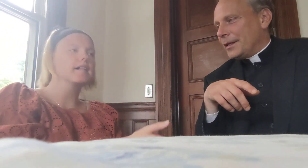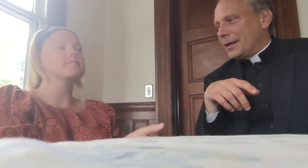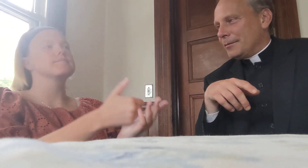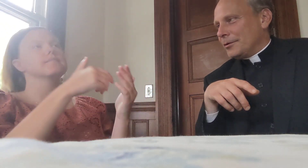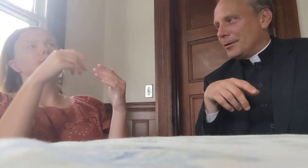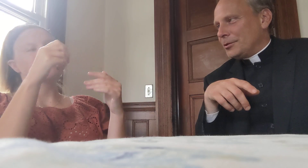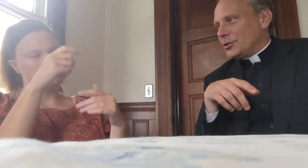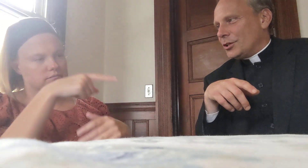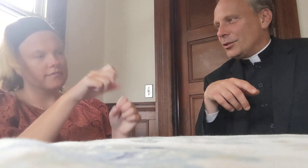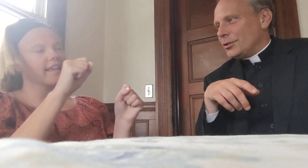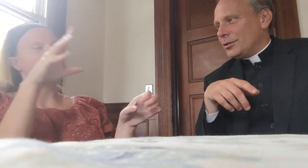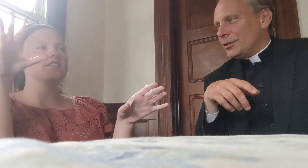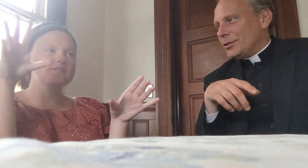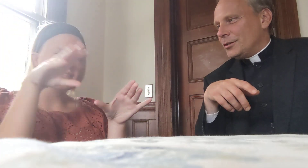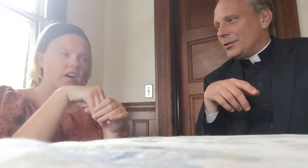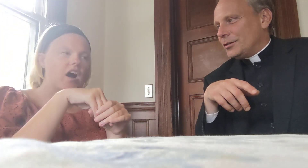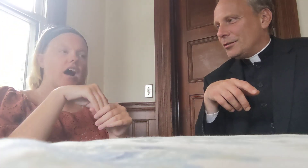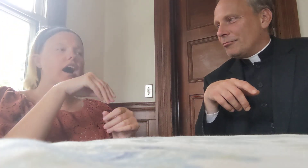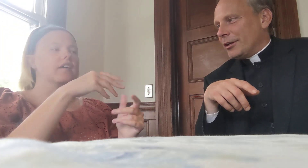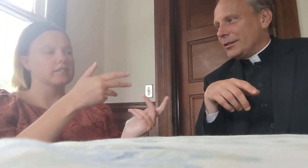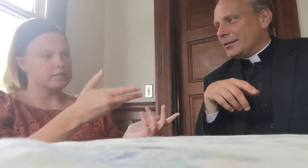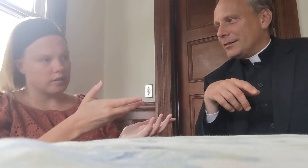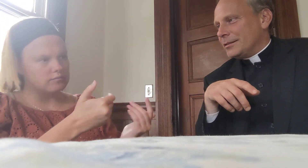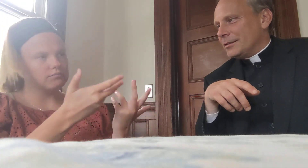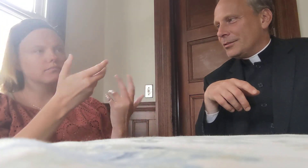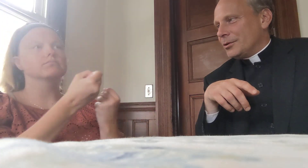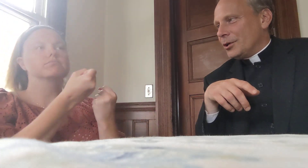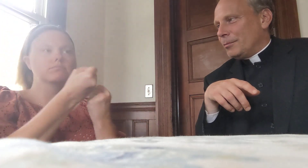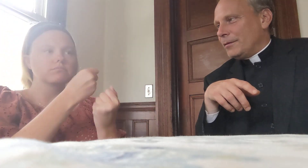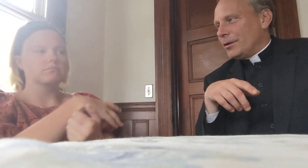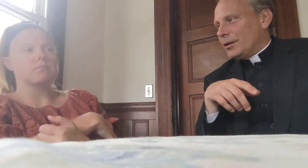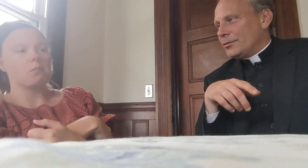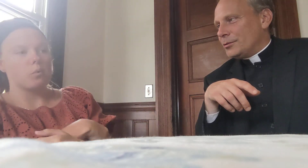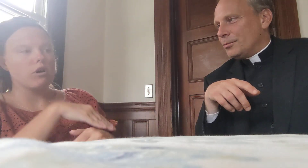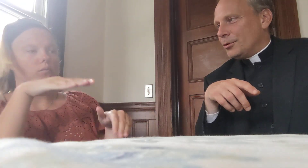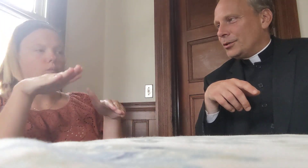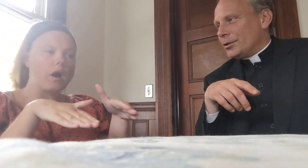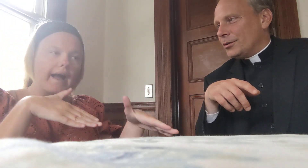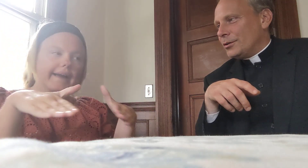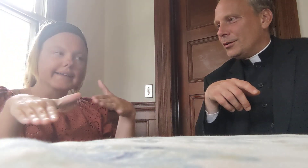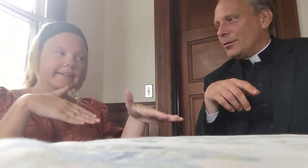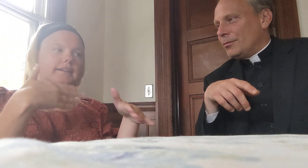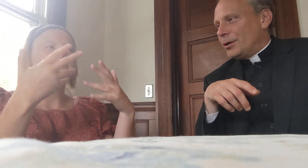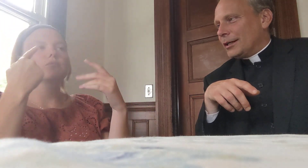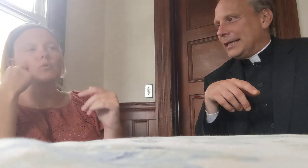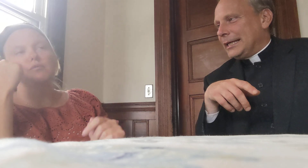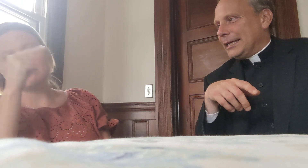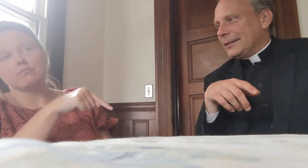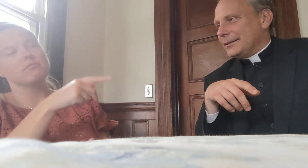yeah, we helped each other, right, so, we could all be involved, support each other, walking, and,